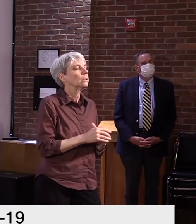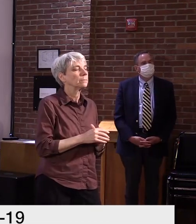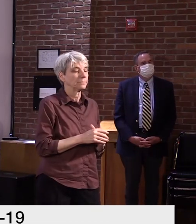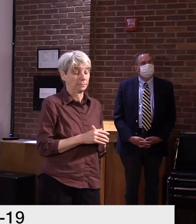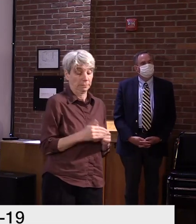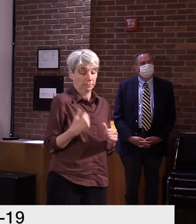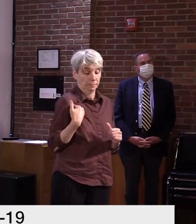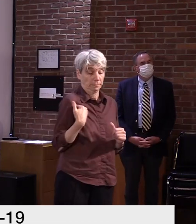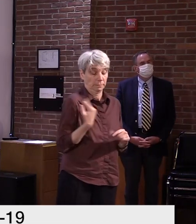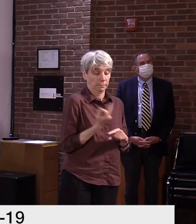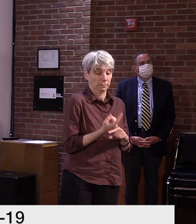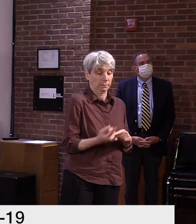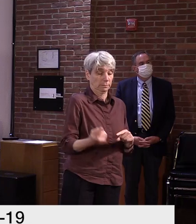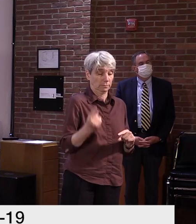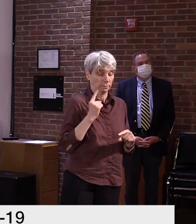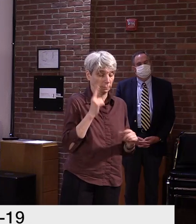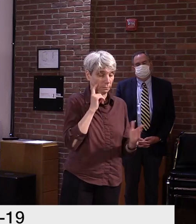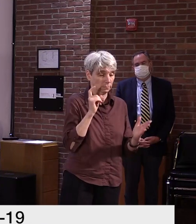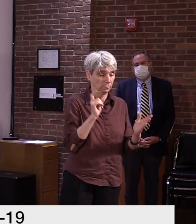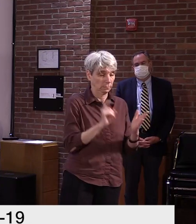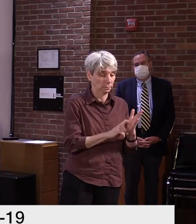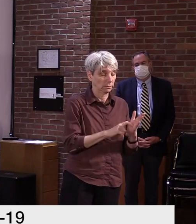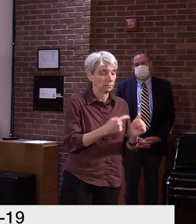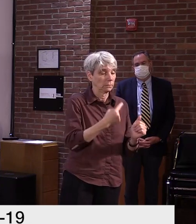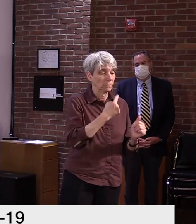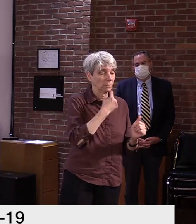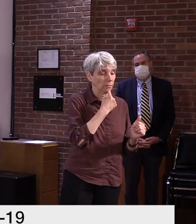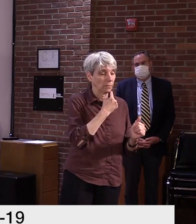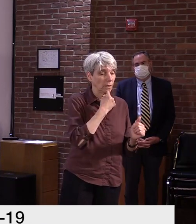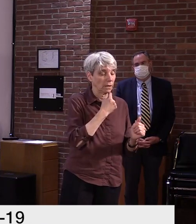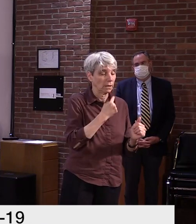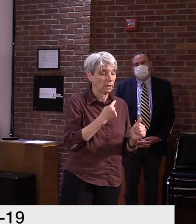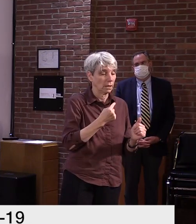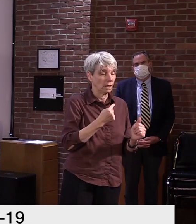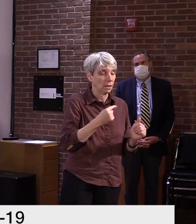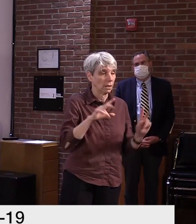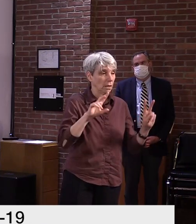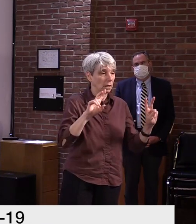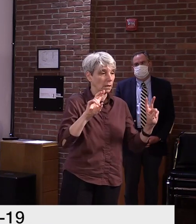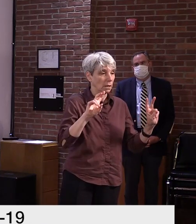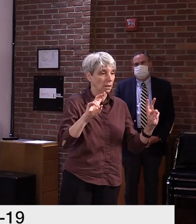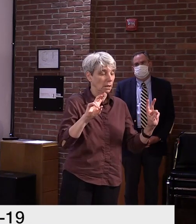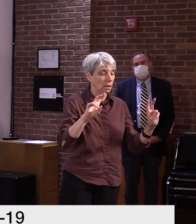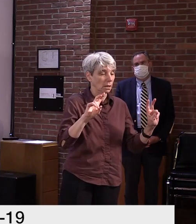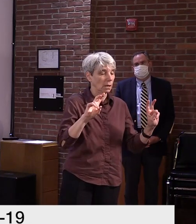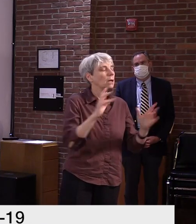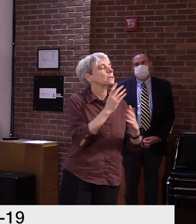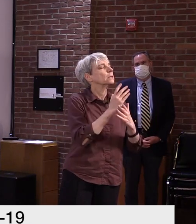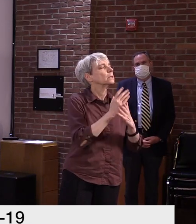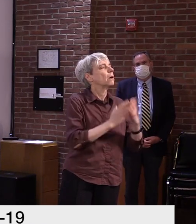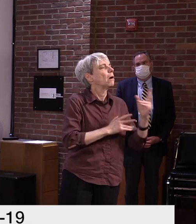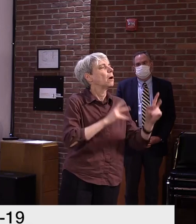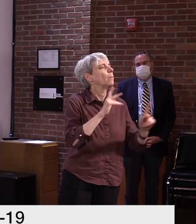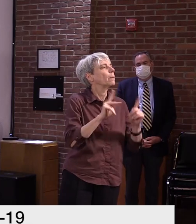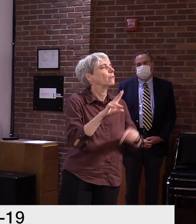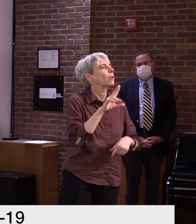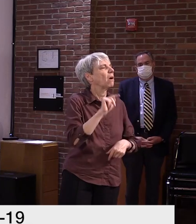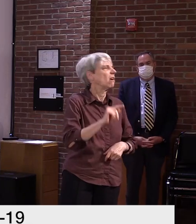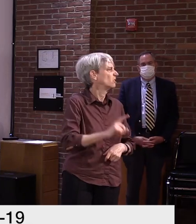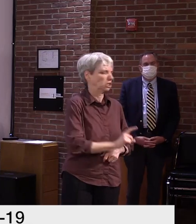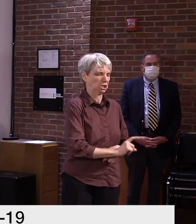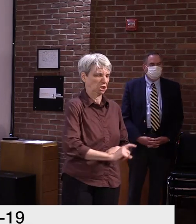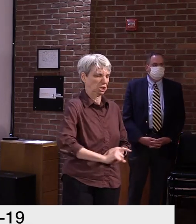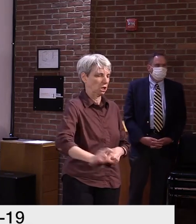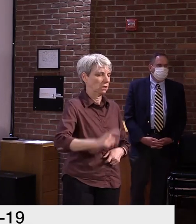last week that state highway workers removed roadway graffiti saying, quote, BLM is racist. Giving her administration's